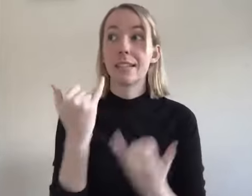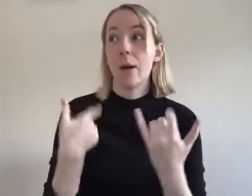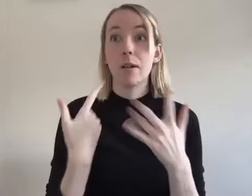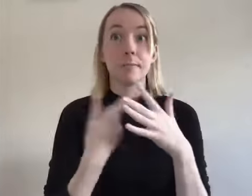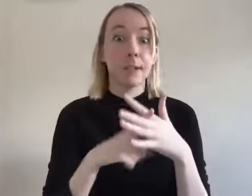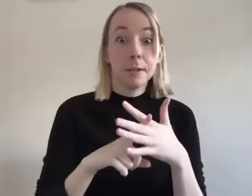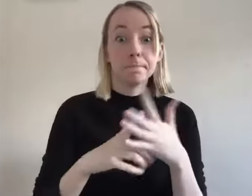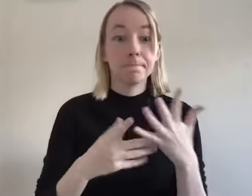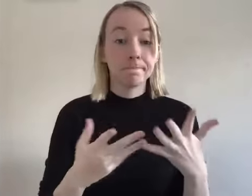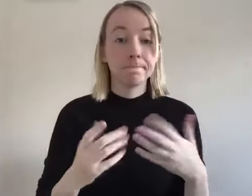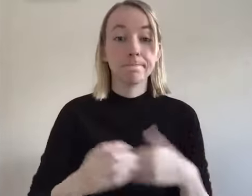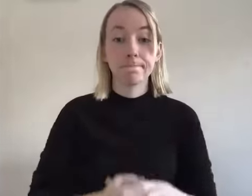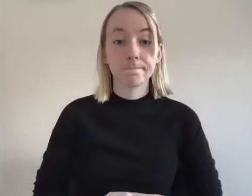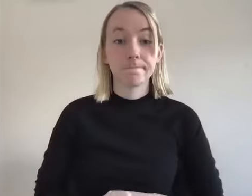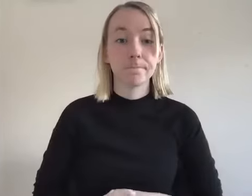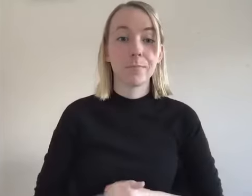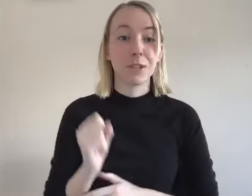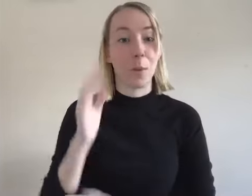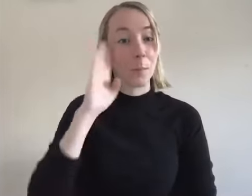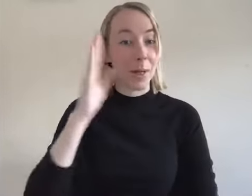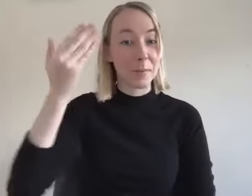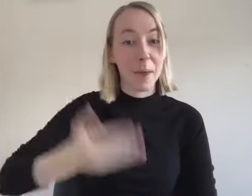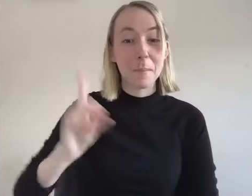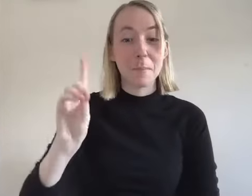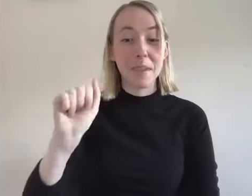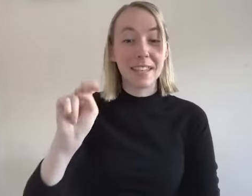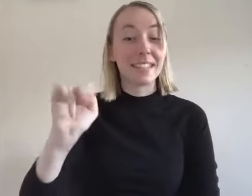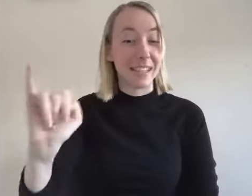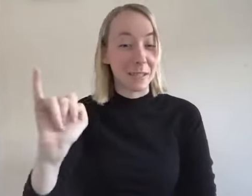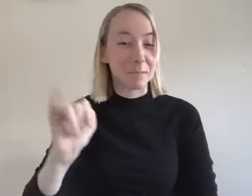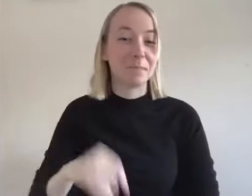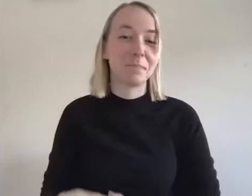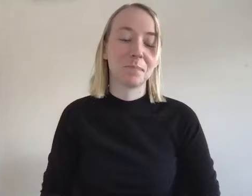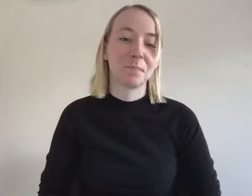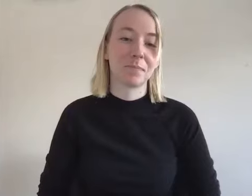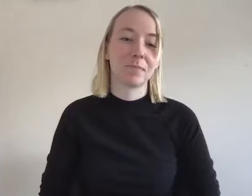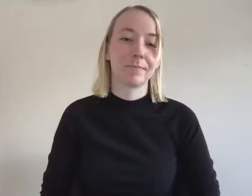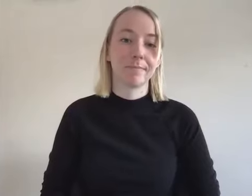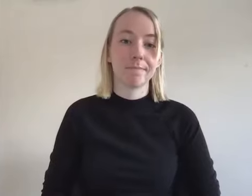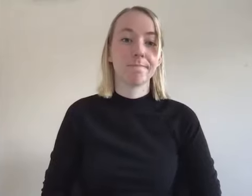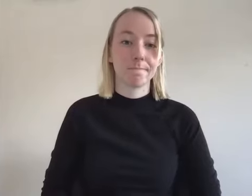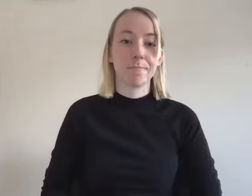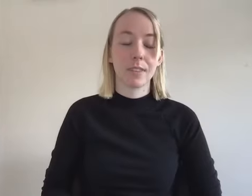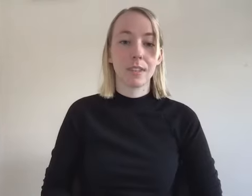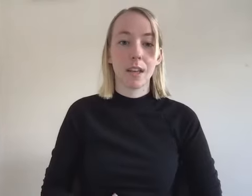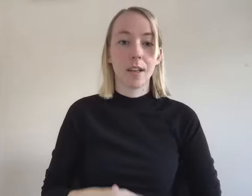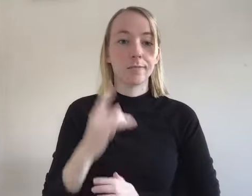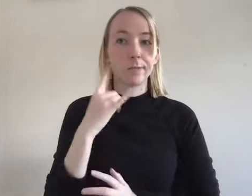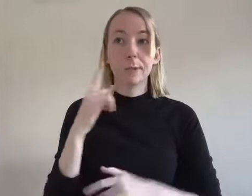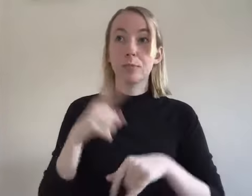guess i'll just go um so again hi my name's danny uh it's wild i did